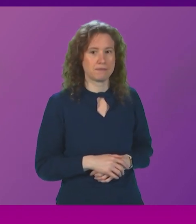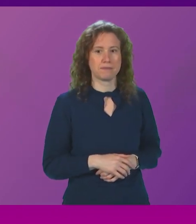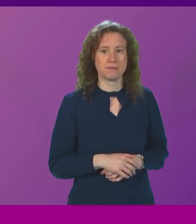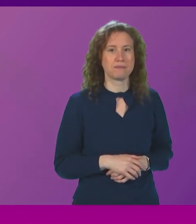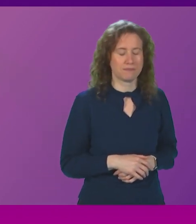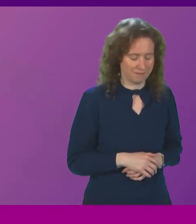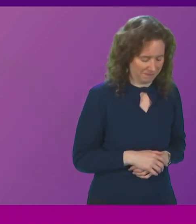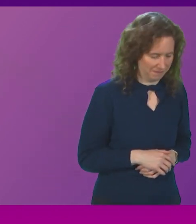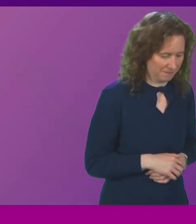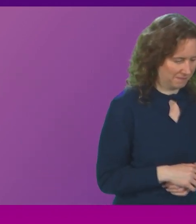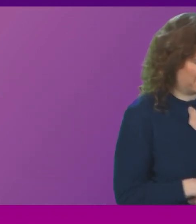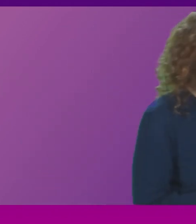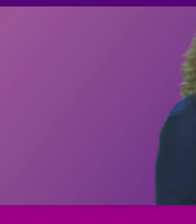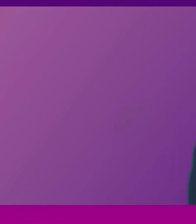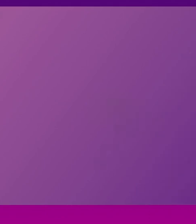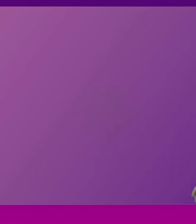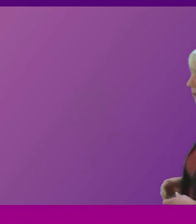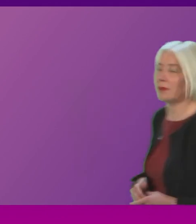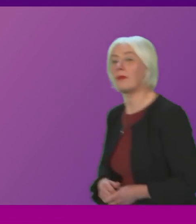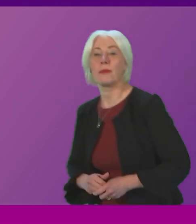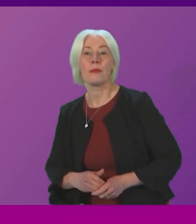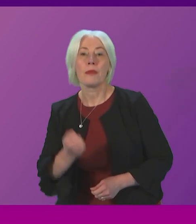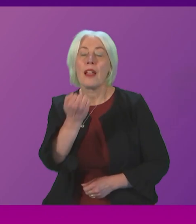question number two Anna Sarwar